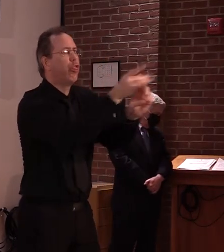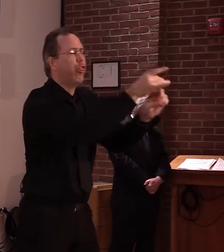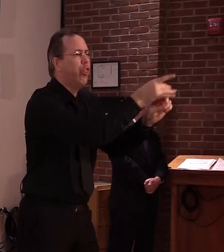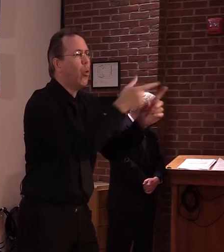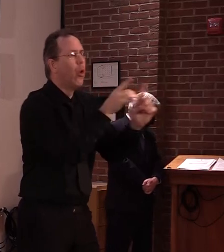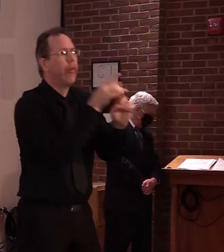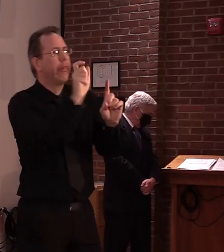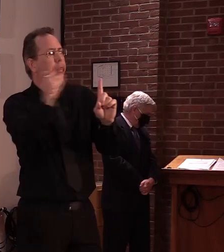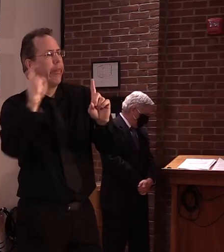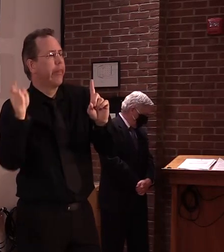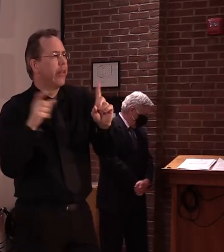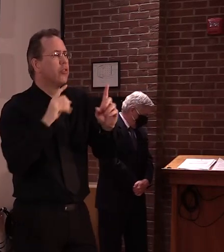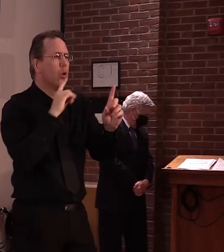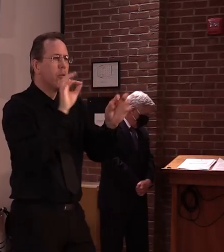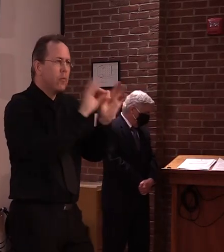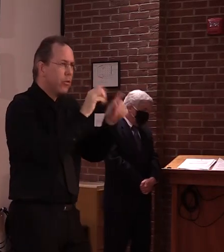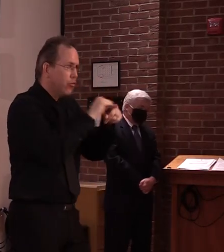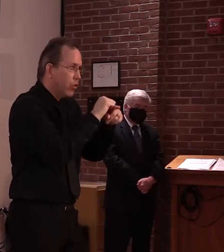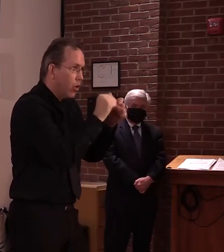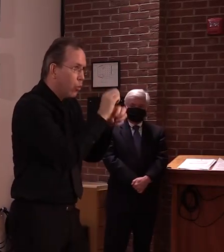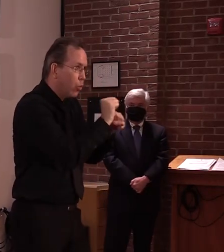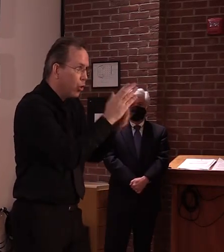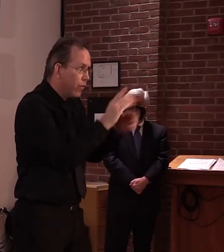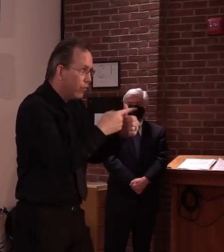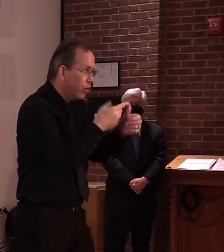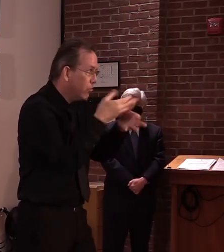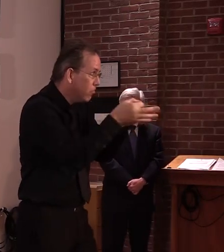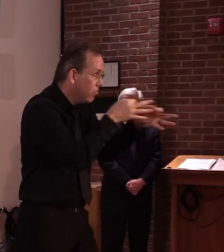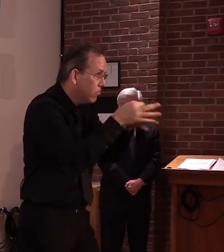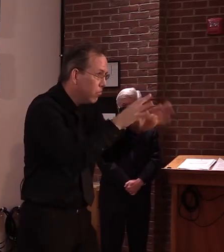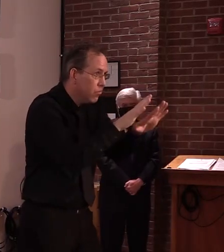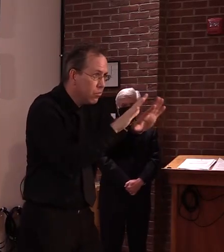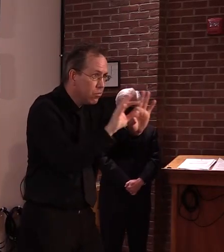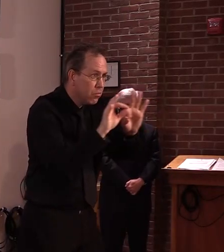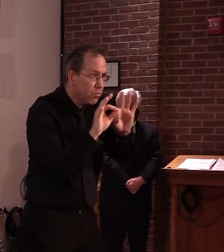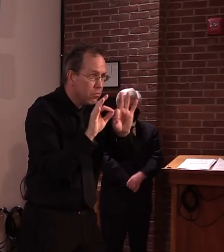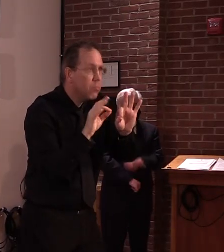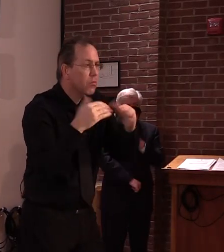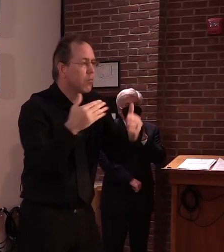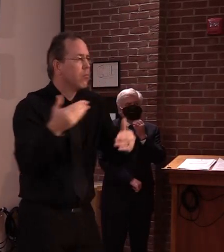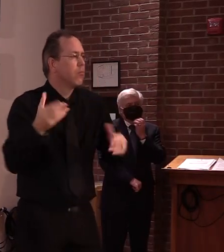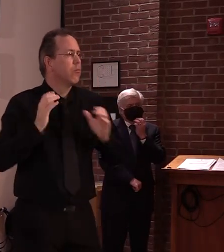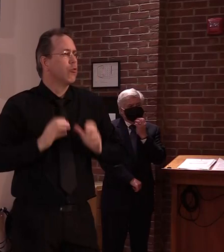be sure we're both protecting the employee and the customers as well.